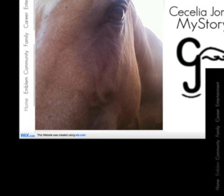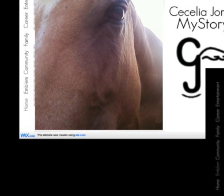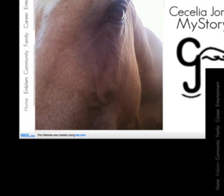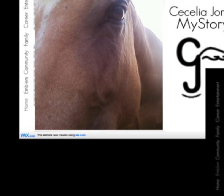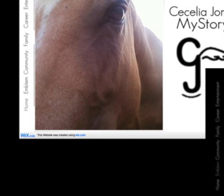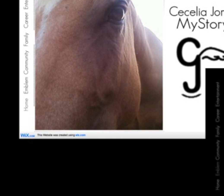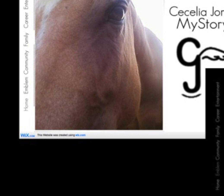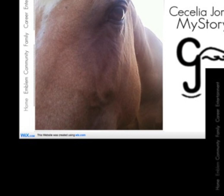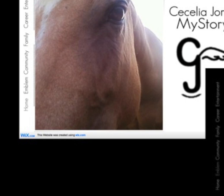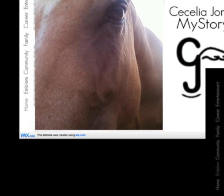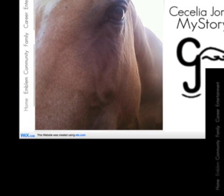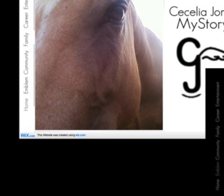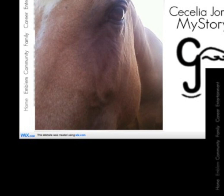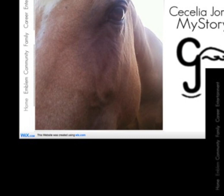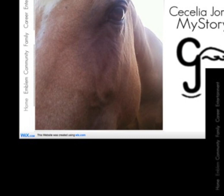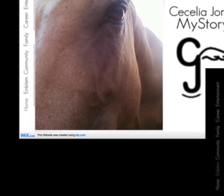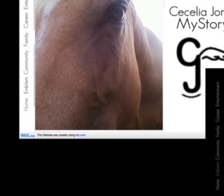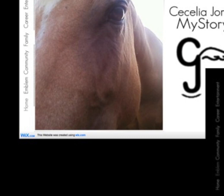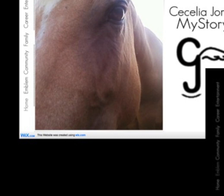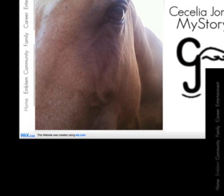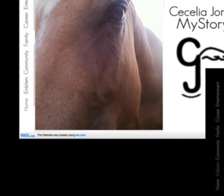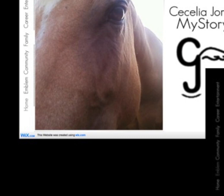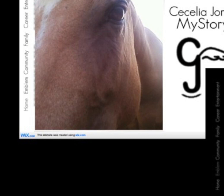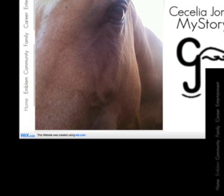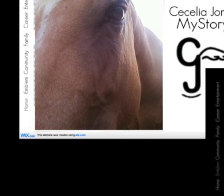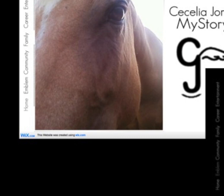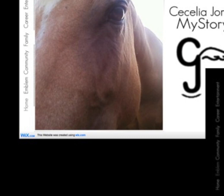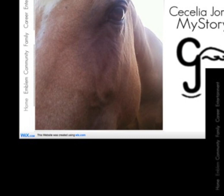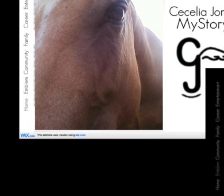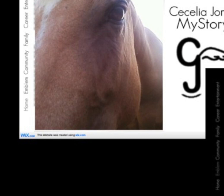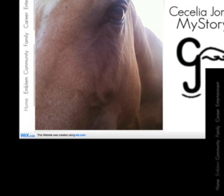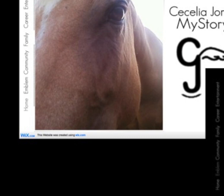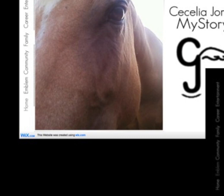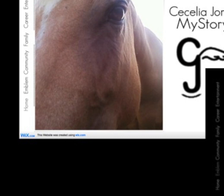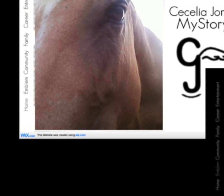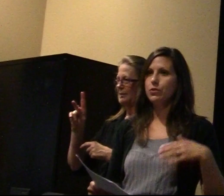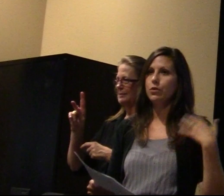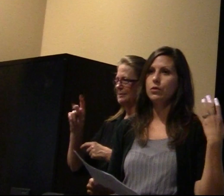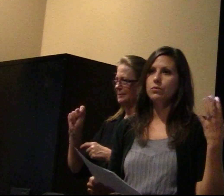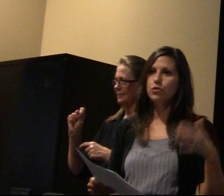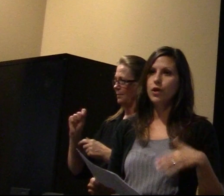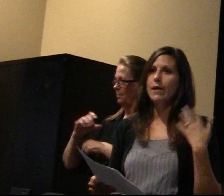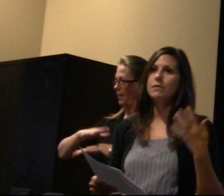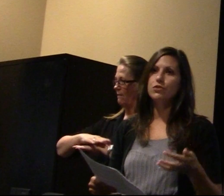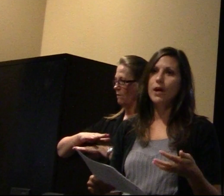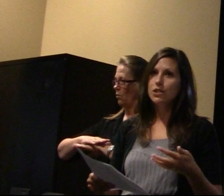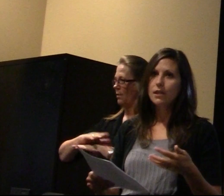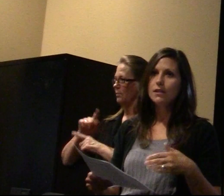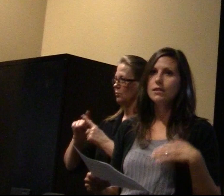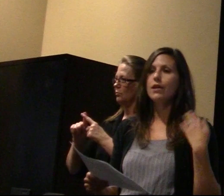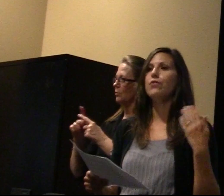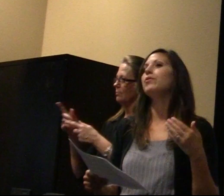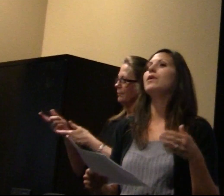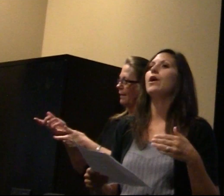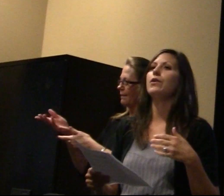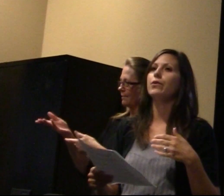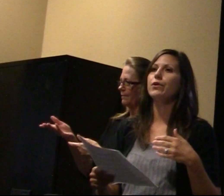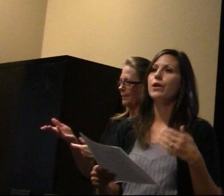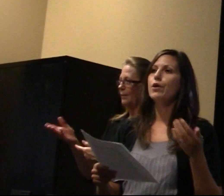through memory. Jones' My Story uses the Wix platform to invite readers into her deeply personal triumphs and tragedies